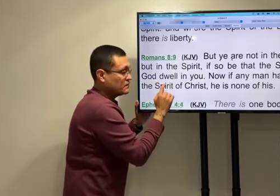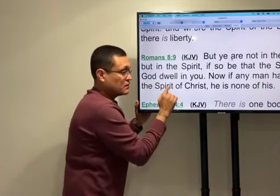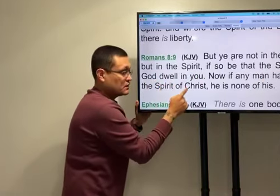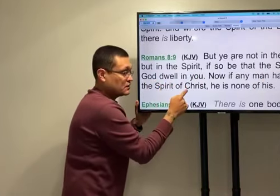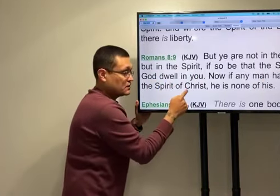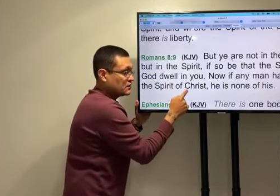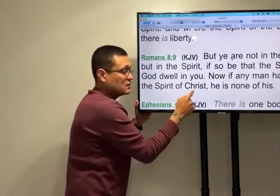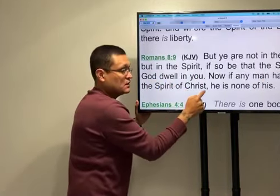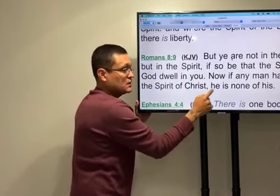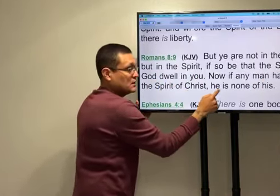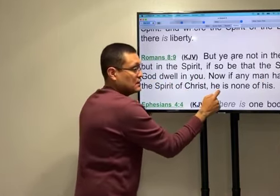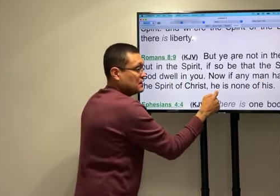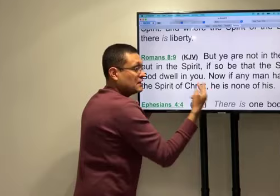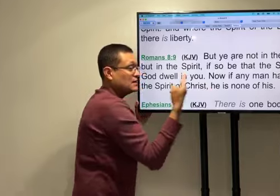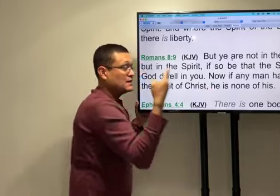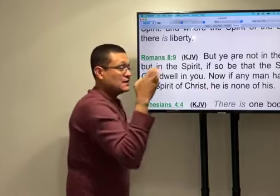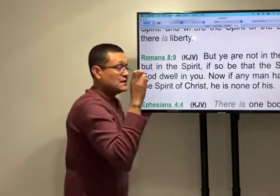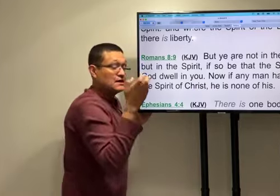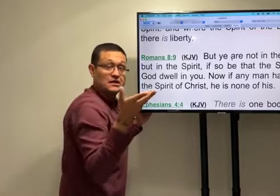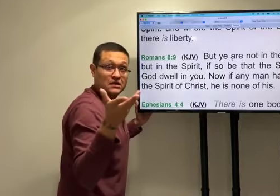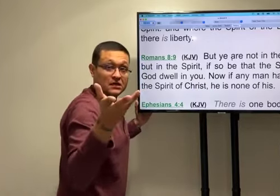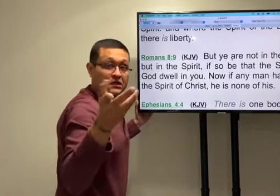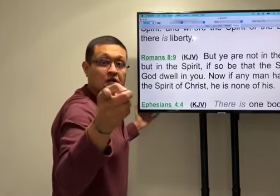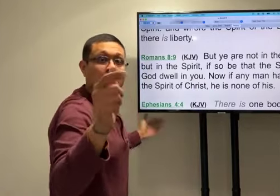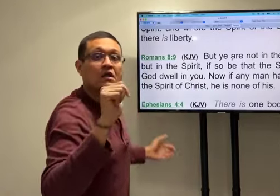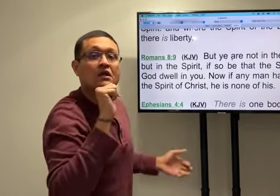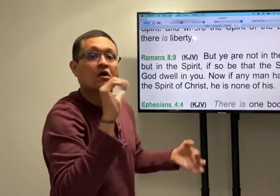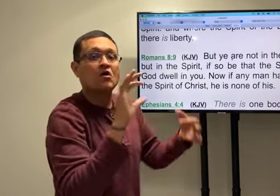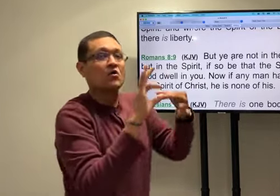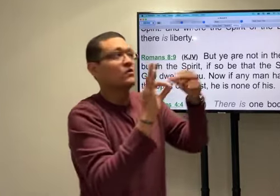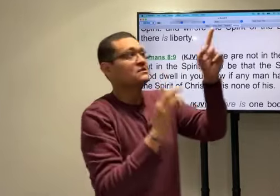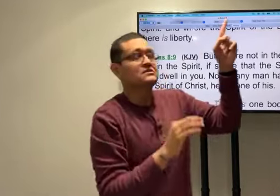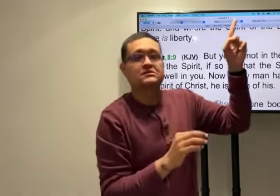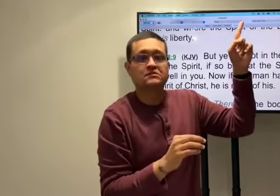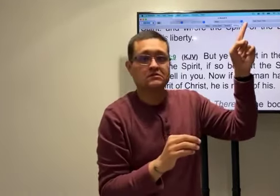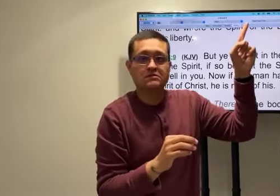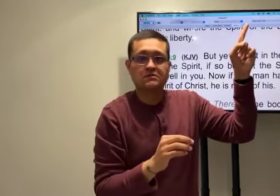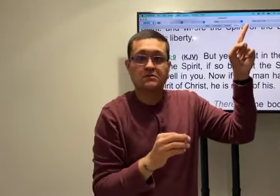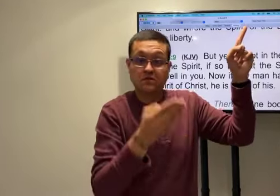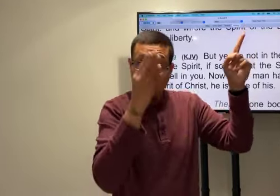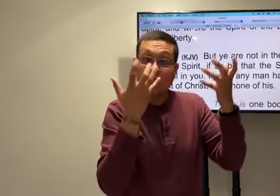Okay. Spirit of God. Spirit of Christ being the same thing. He is none of His.